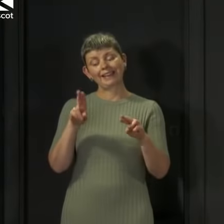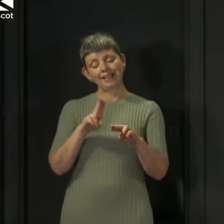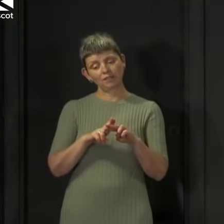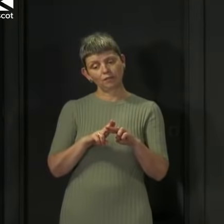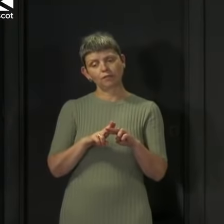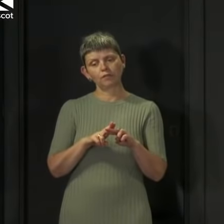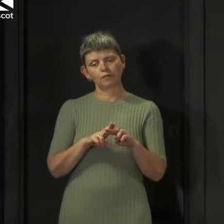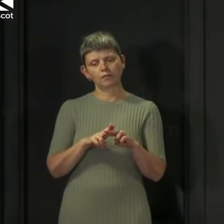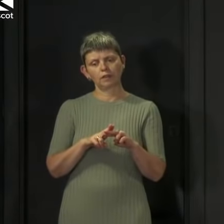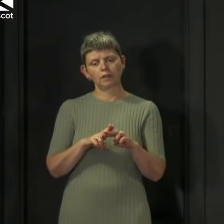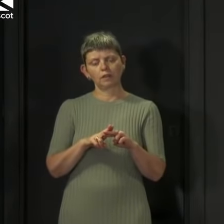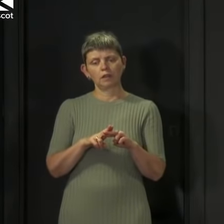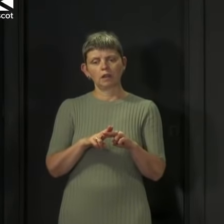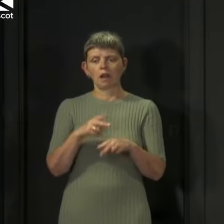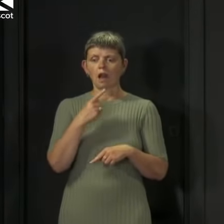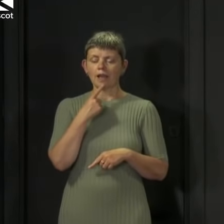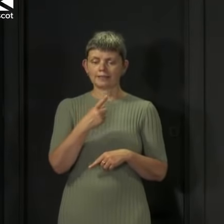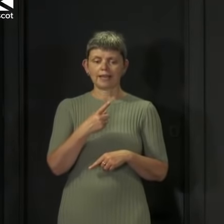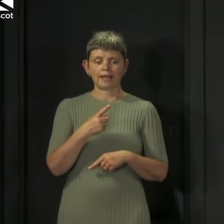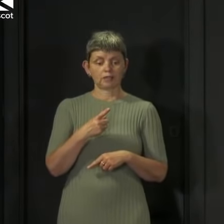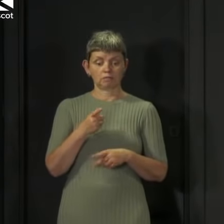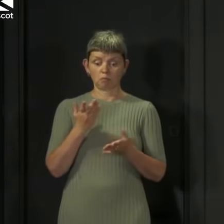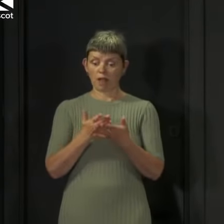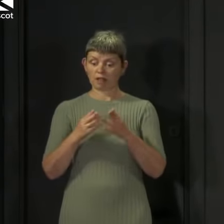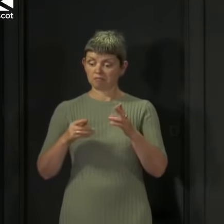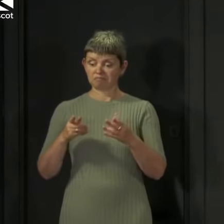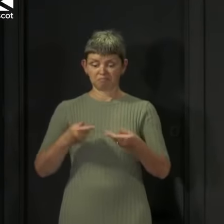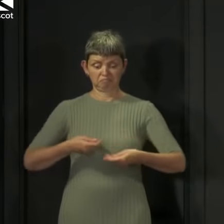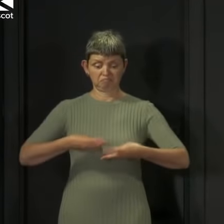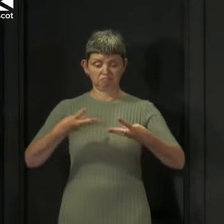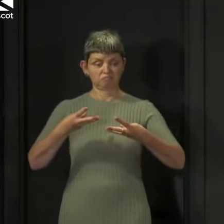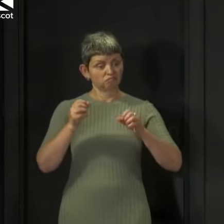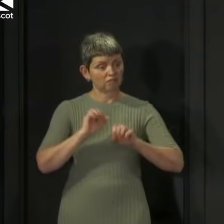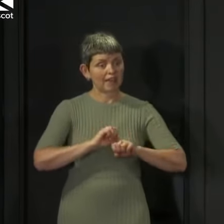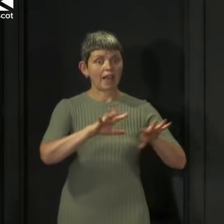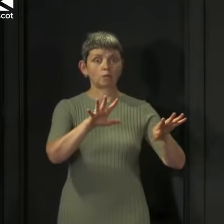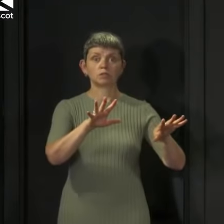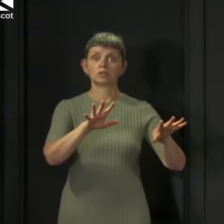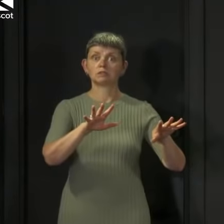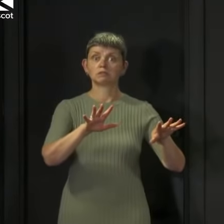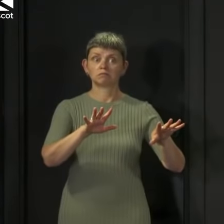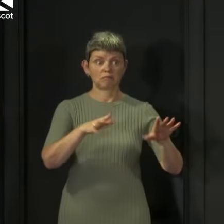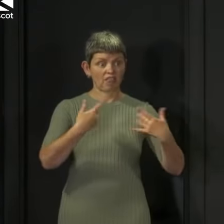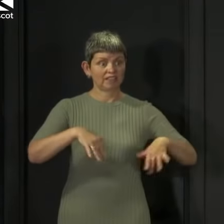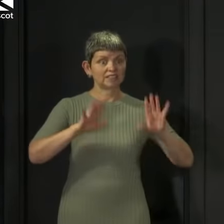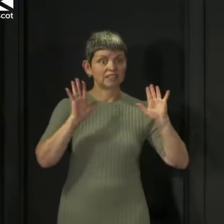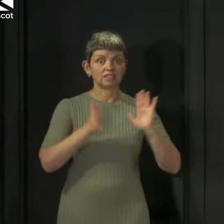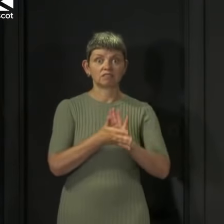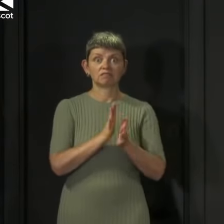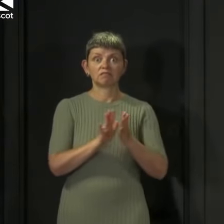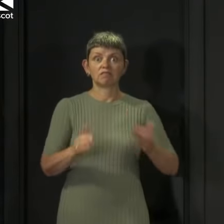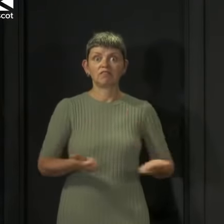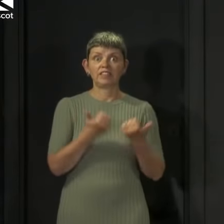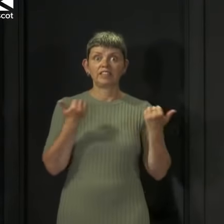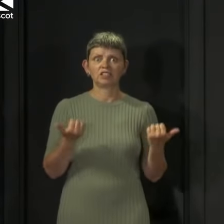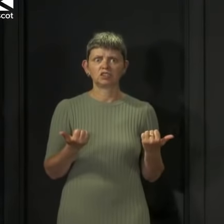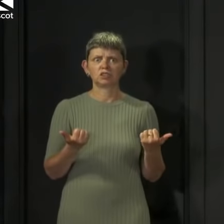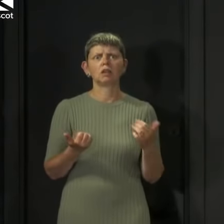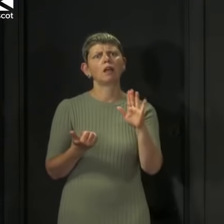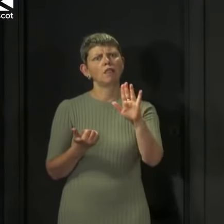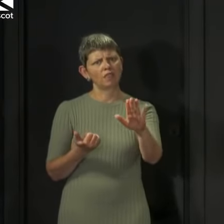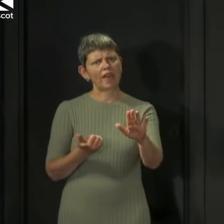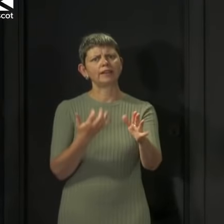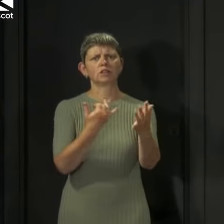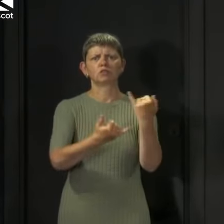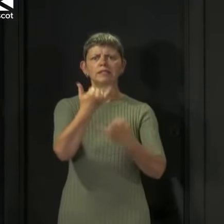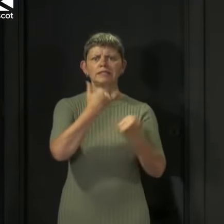saying the process is over, then I think the concerns that you've expressed to me there would be even, you know,